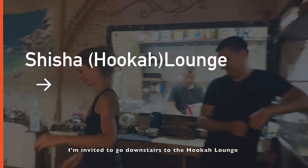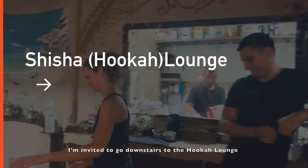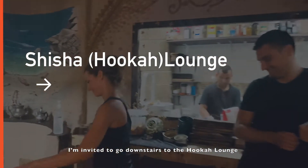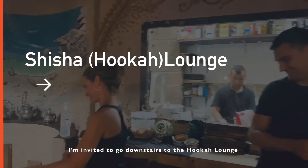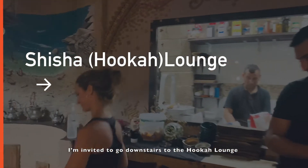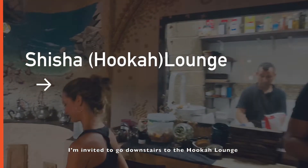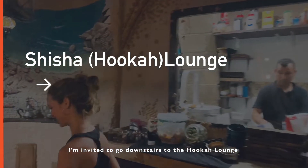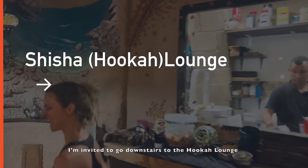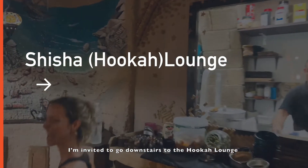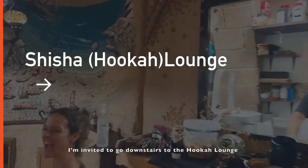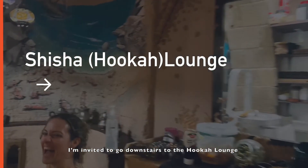lounge